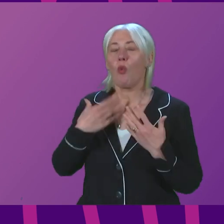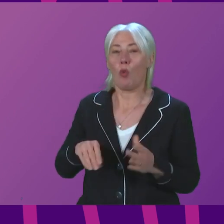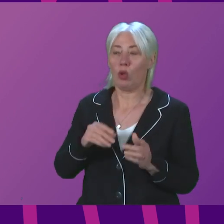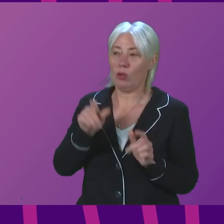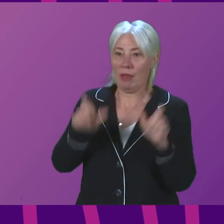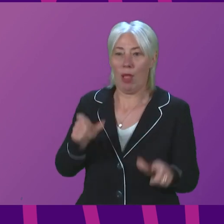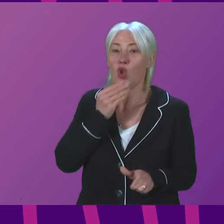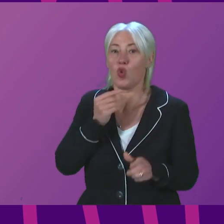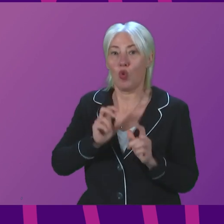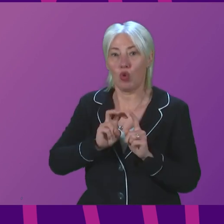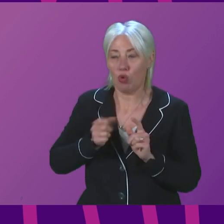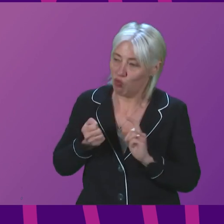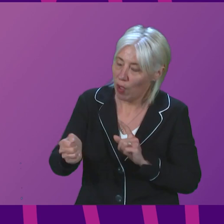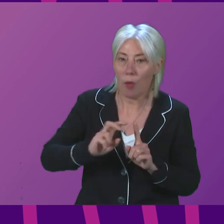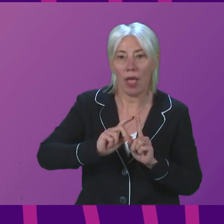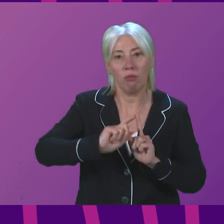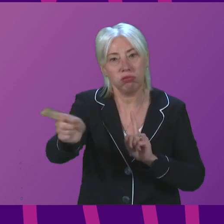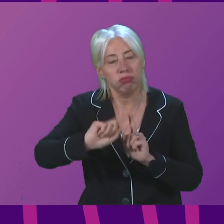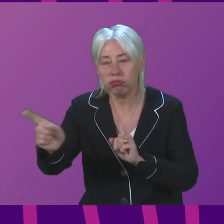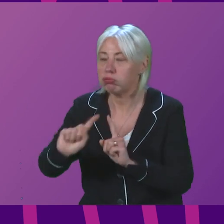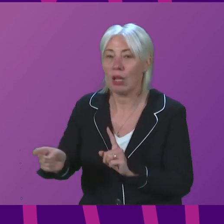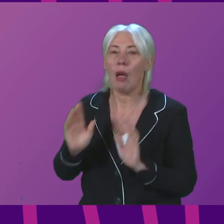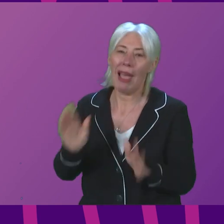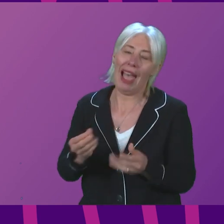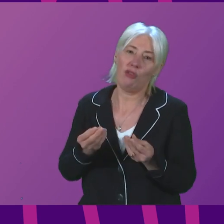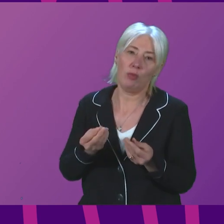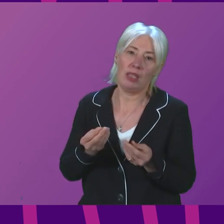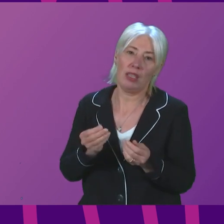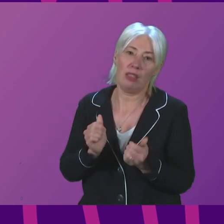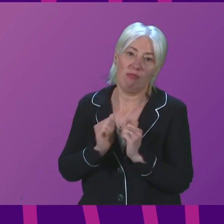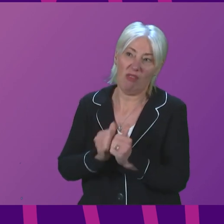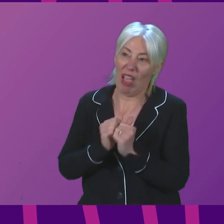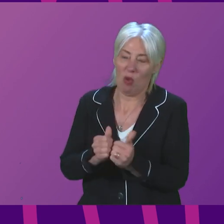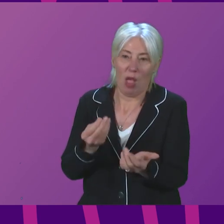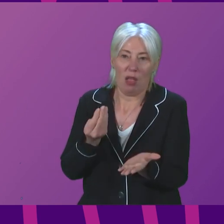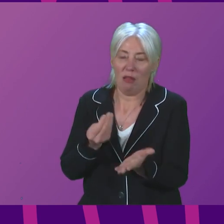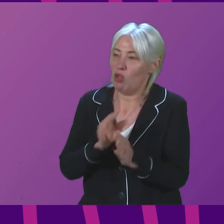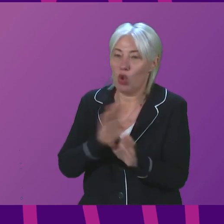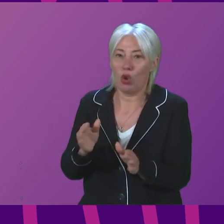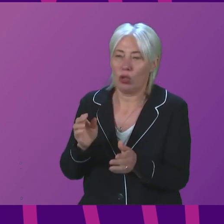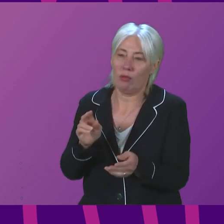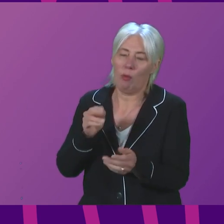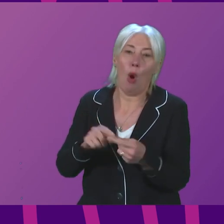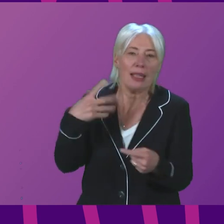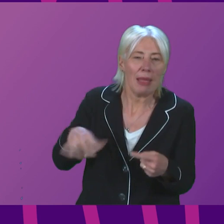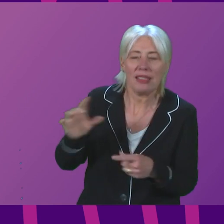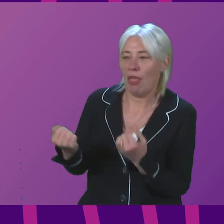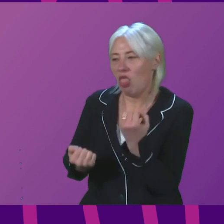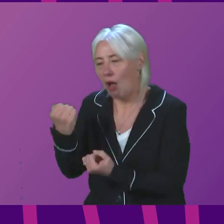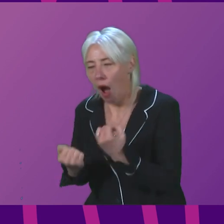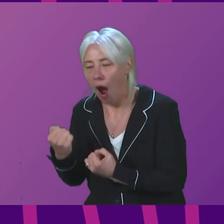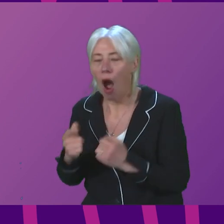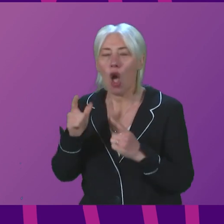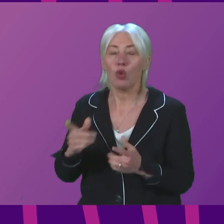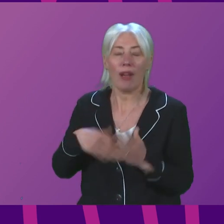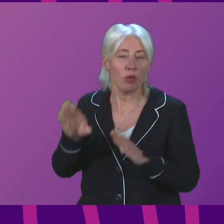to be a truly attractive alternative to using the car and public ownership of ScotRail means delivering a service which listens and responds to